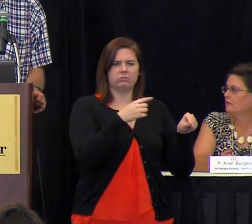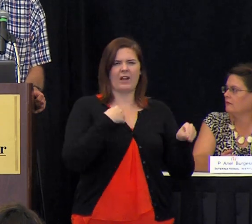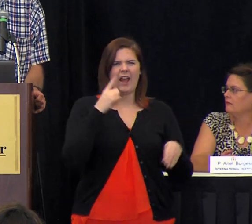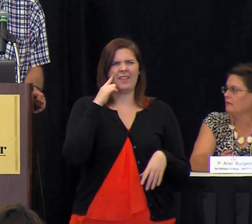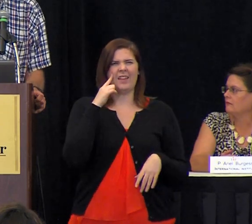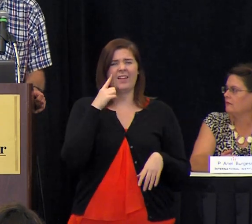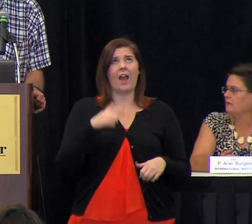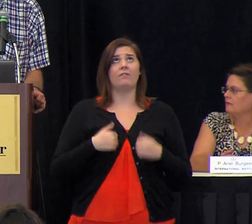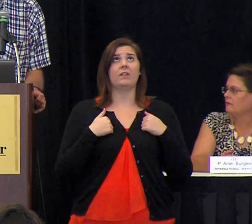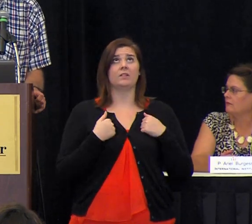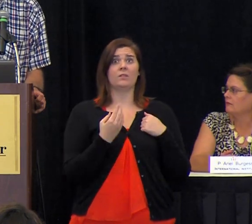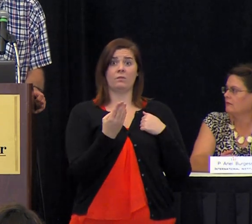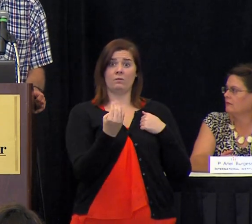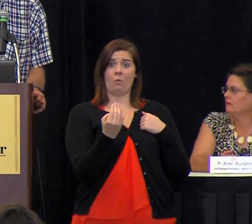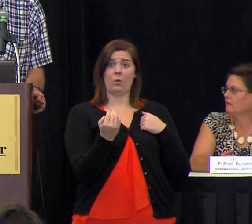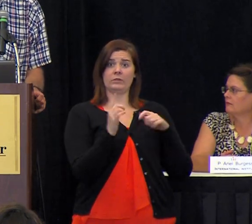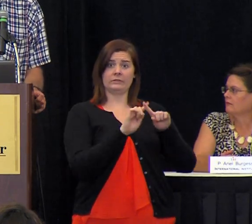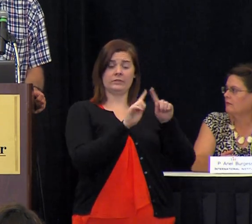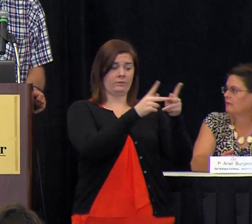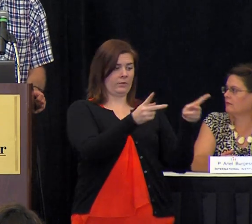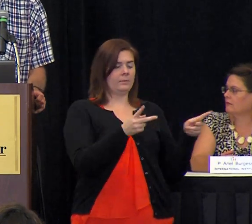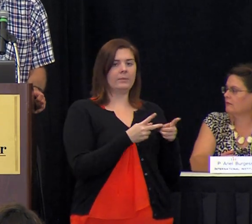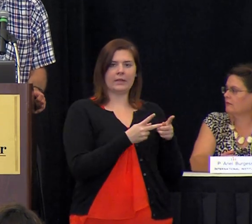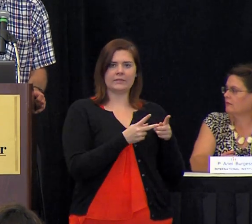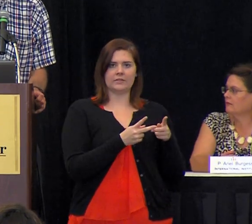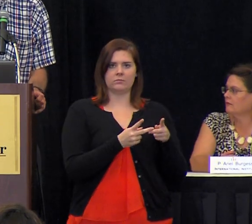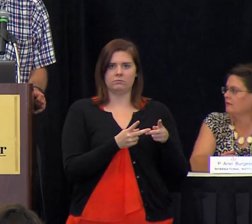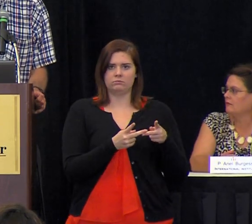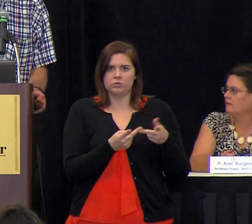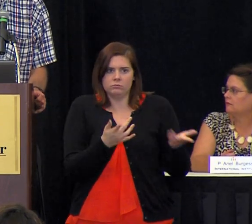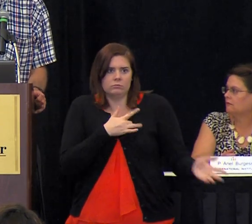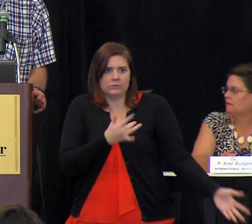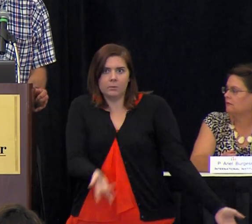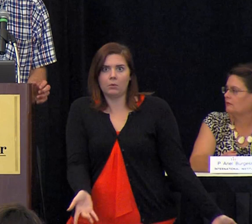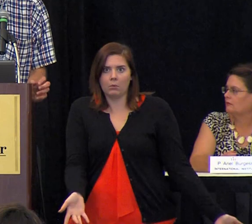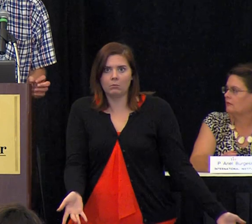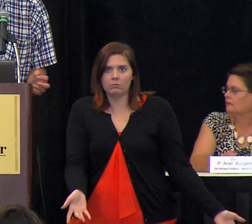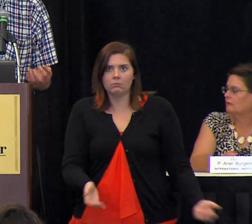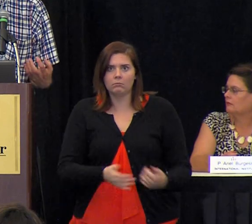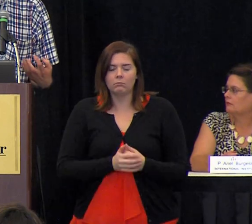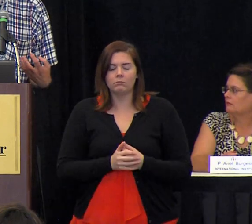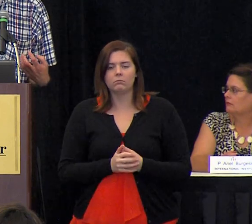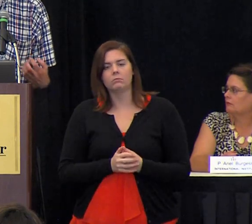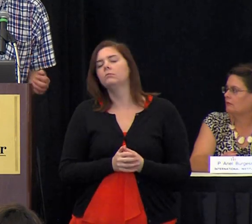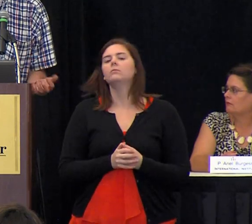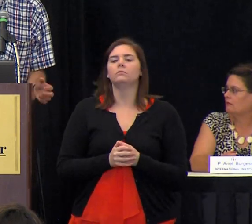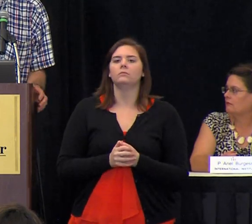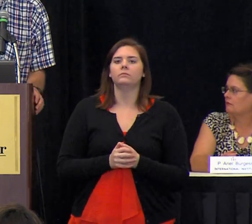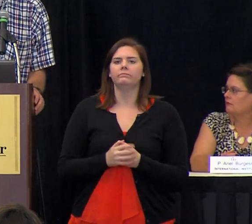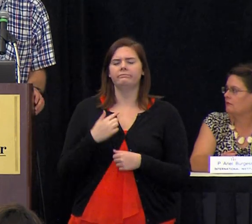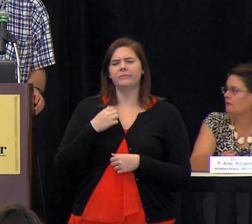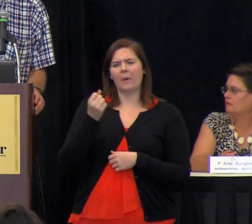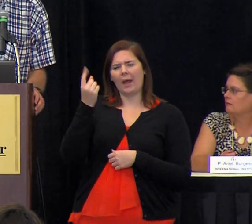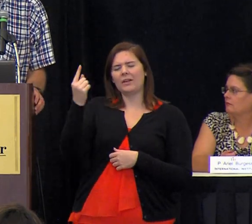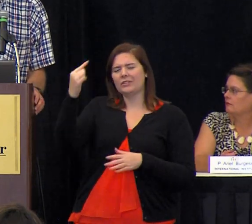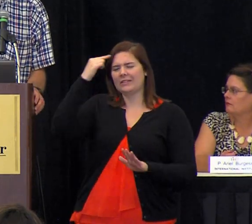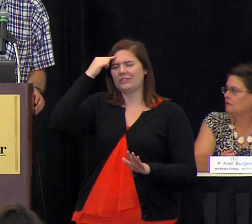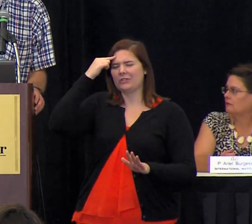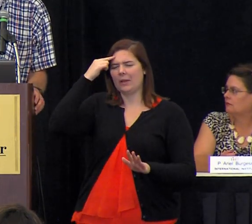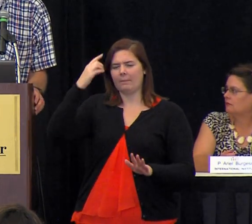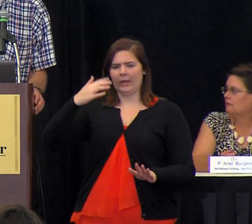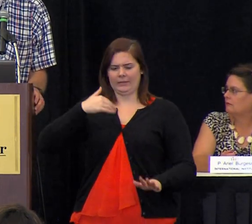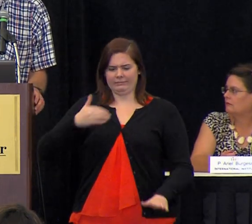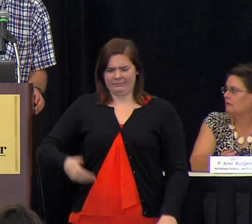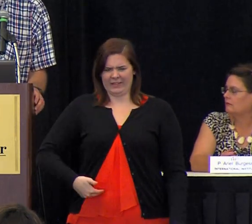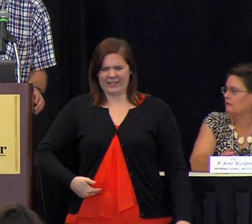counted 14 places in my life which is probably not unusual it's i can understand intellectually but i can't understand